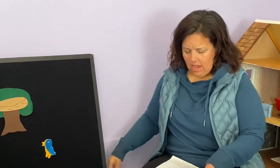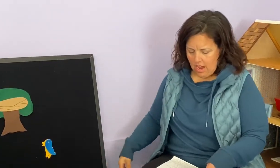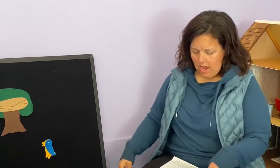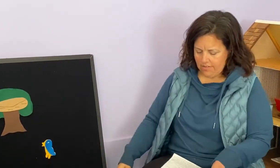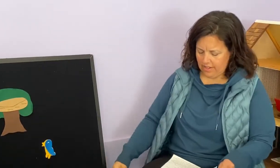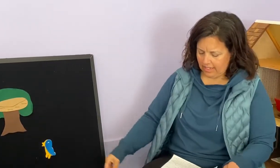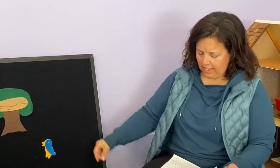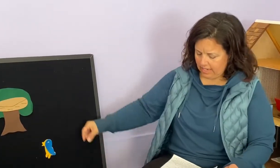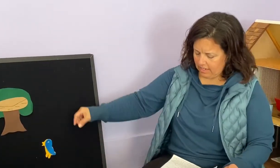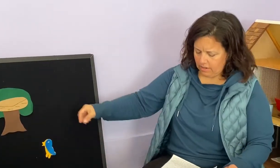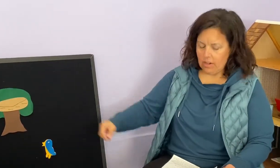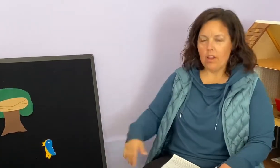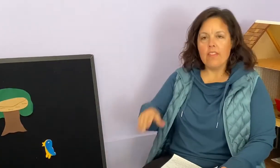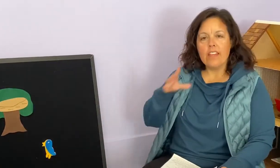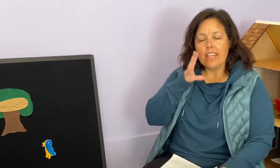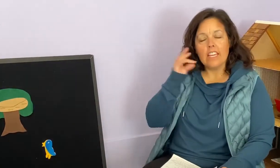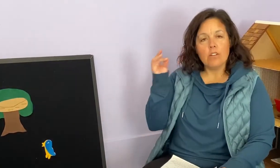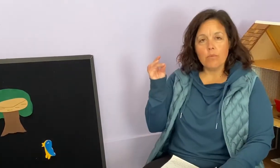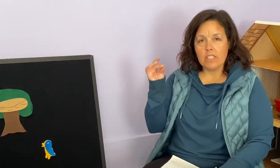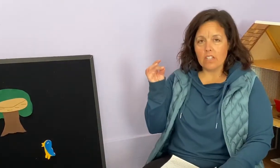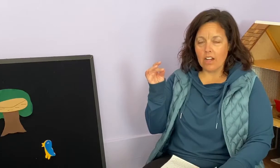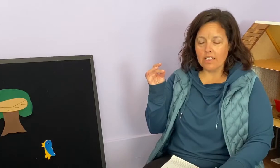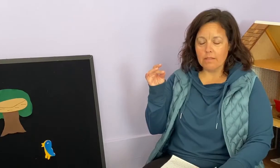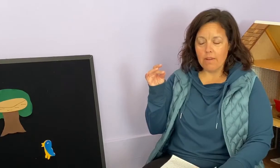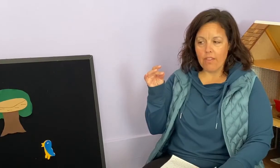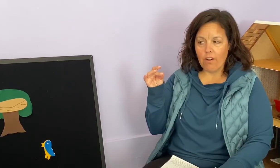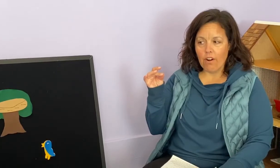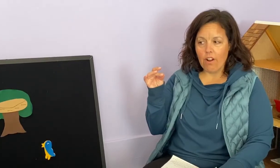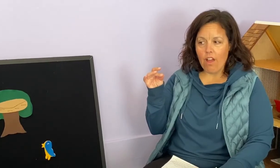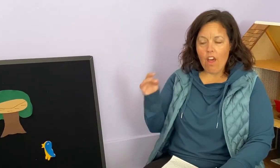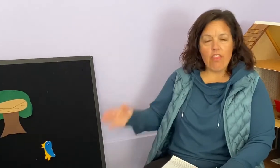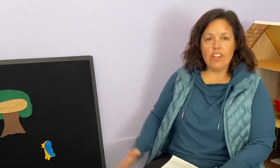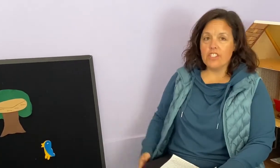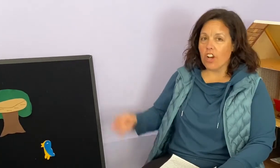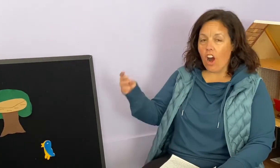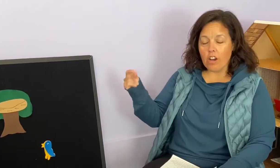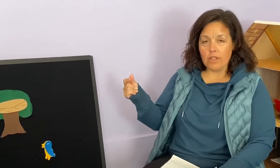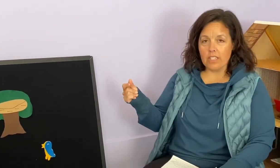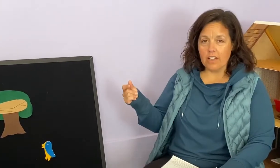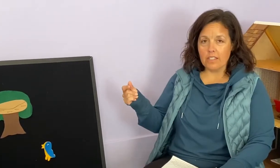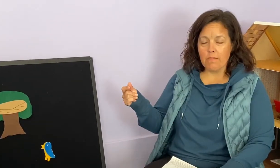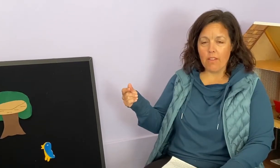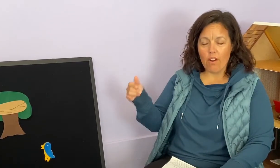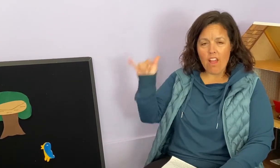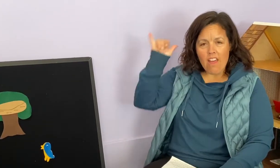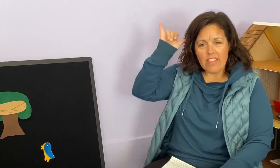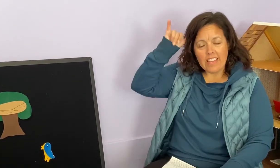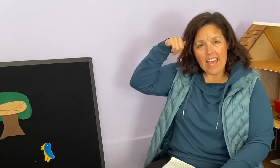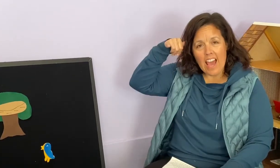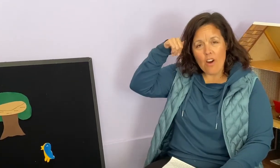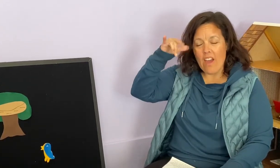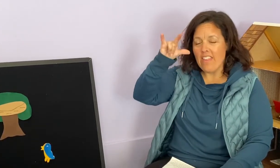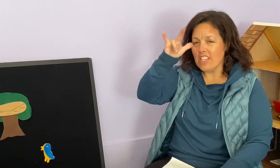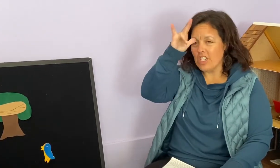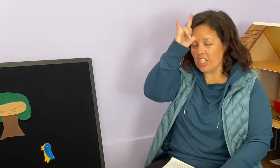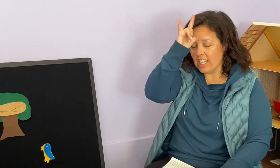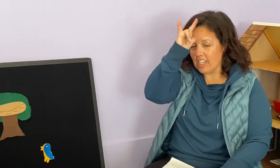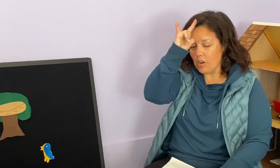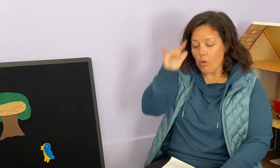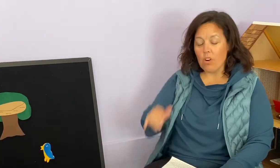Baby kitten. The kitten was not his mother. The dog was not his mother. The cow and the chicken were